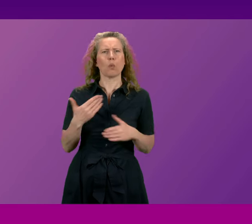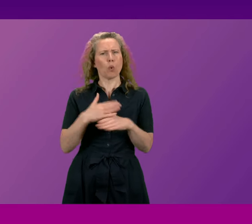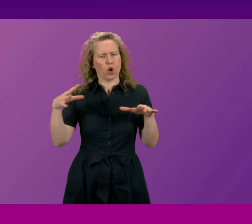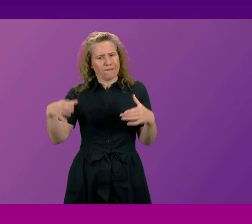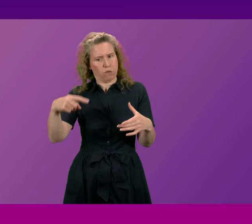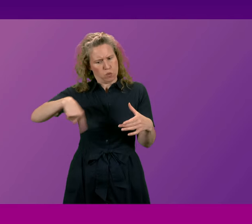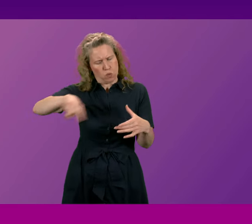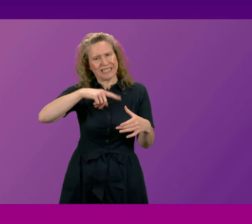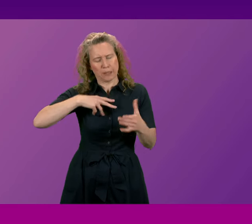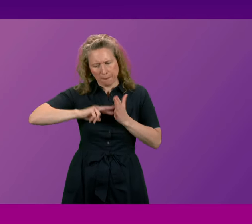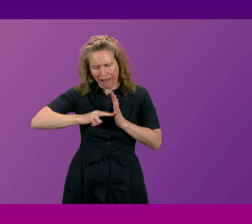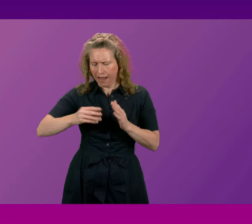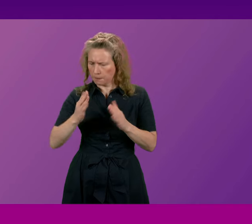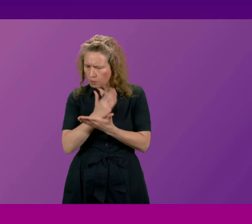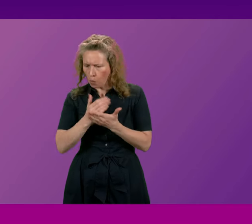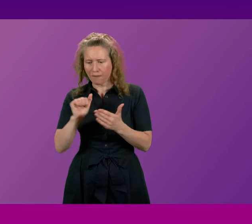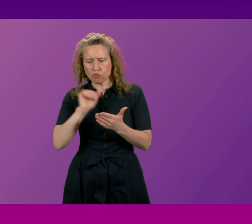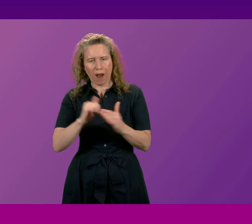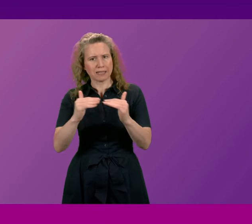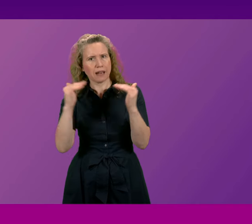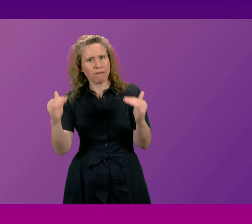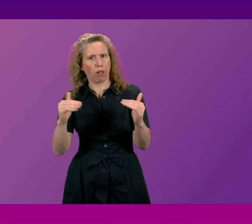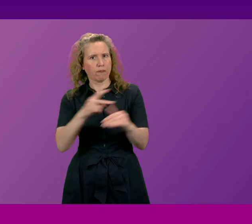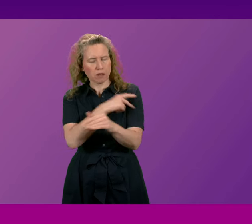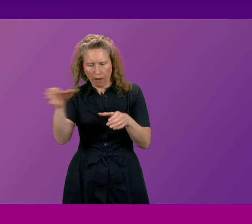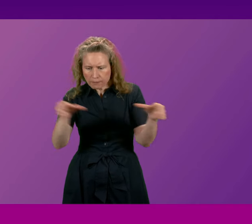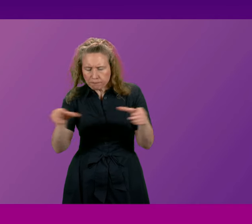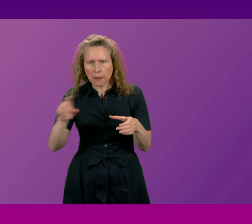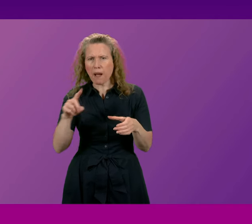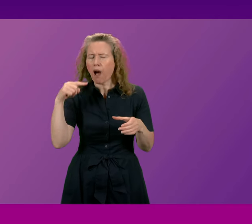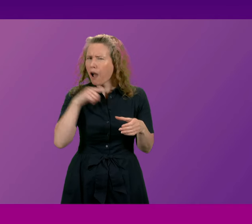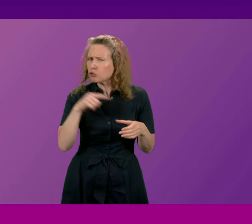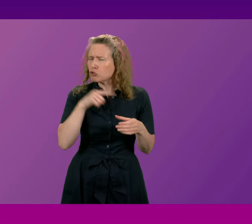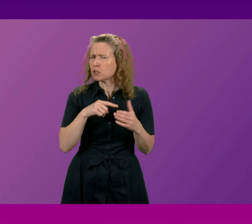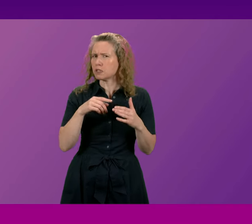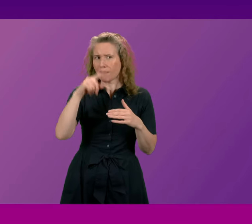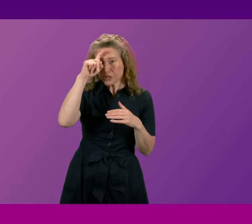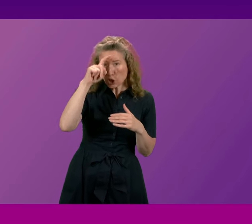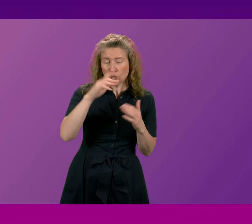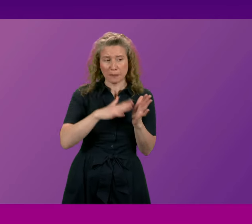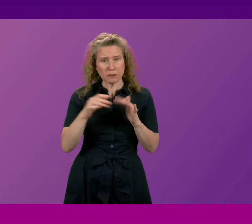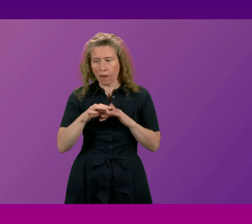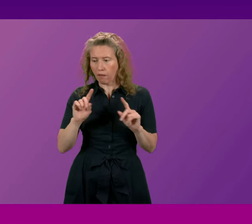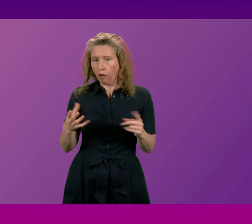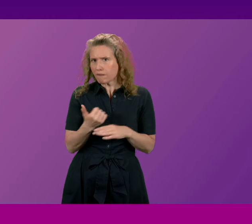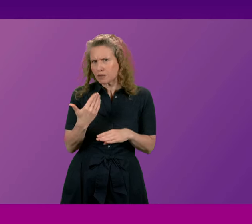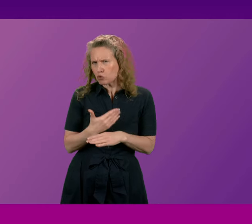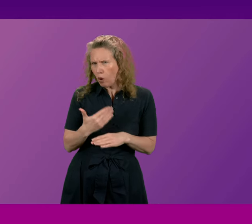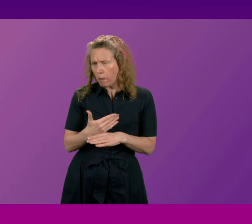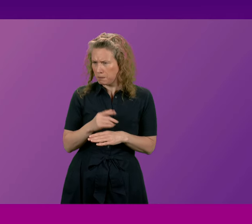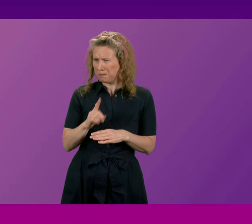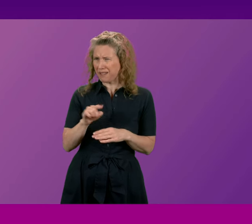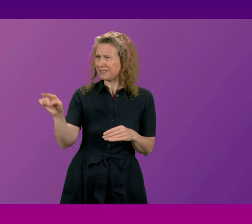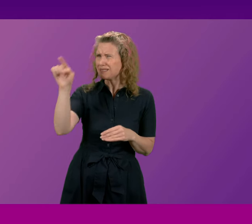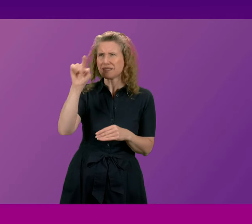deliver safe staffing levels yet hundreds of midwives and paediatric nurses are unemployed this year when we know